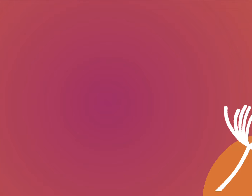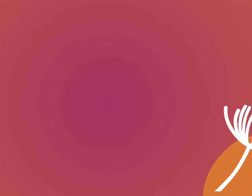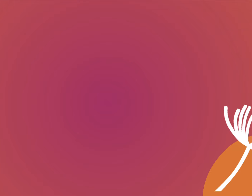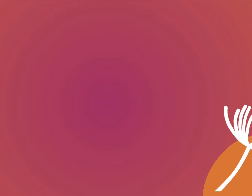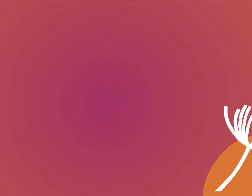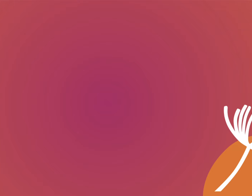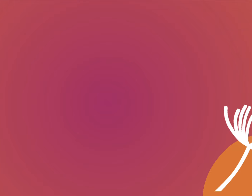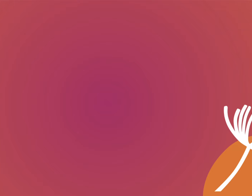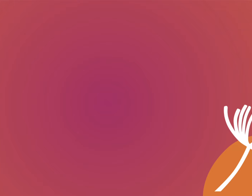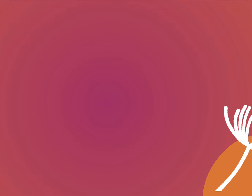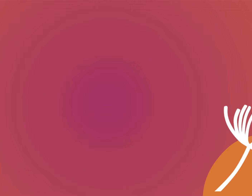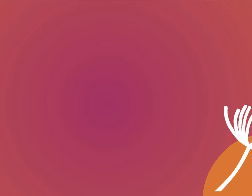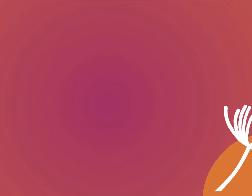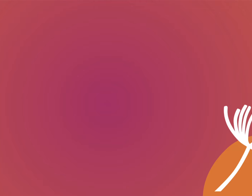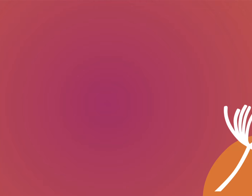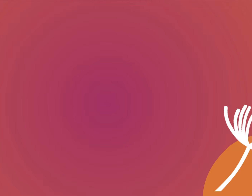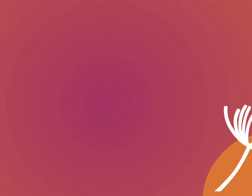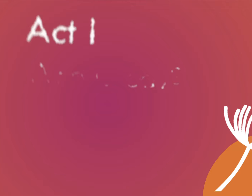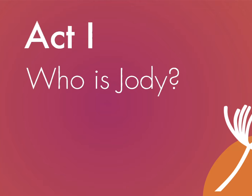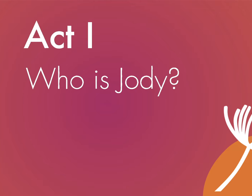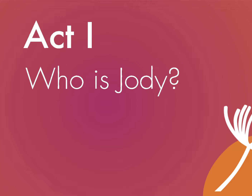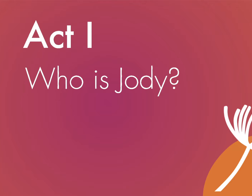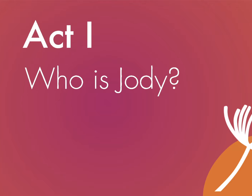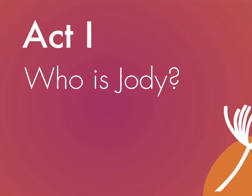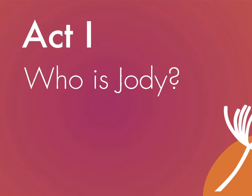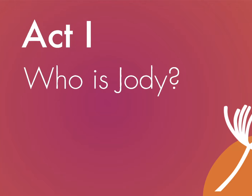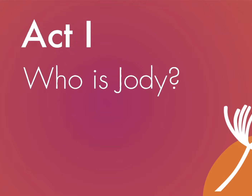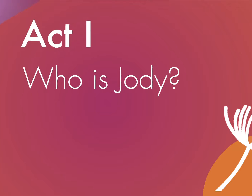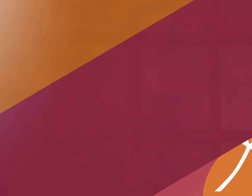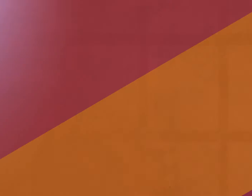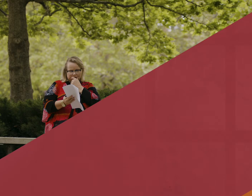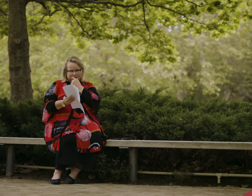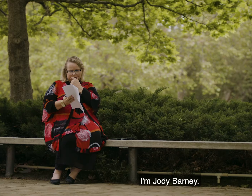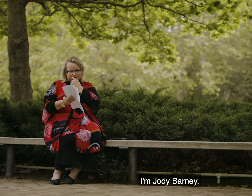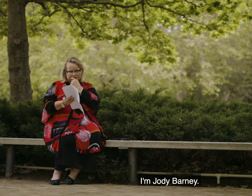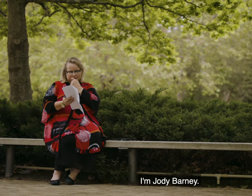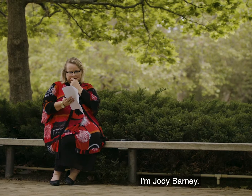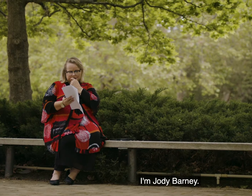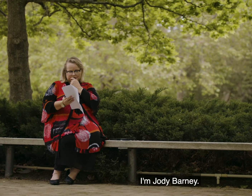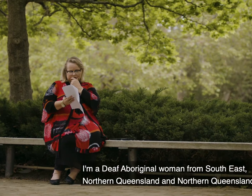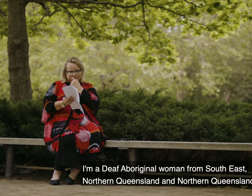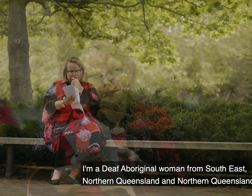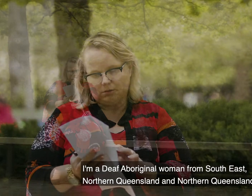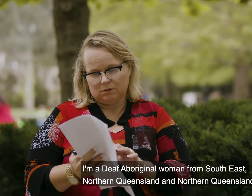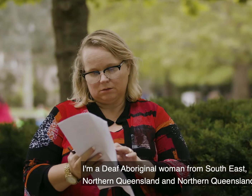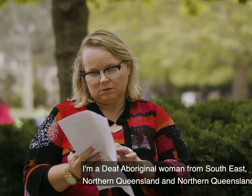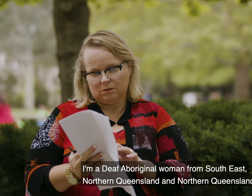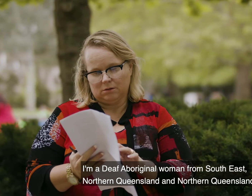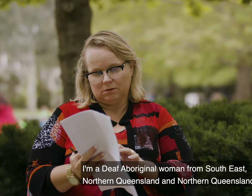of Melbourne and walking across the campus. Text. Act 1. Who is Jodie? I'm Jodie Barney. I'm a deaf Aboriginal woman